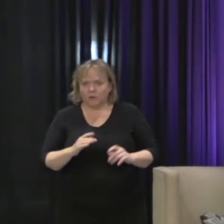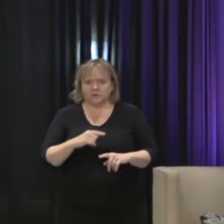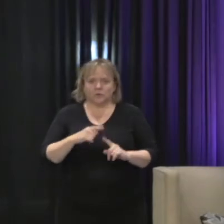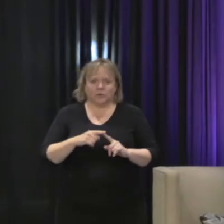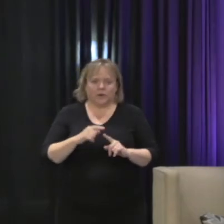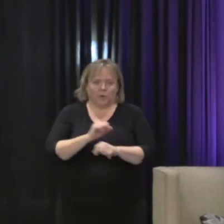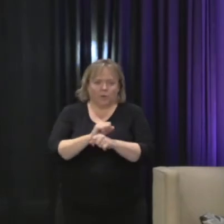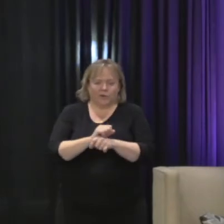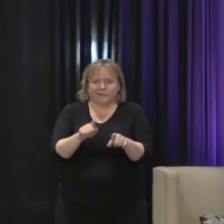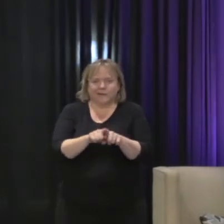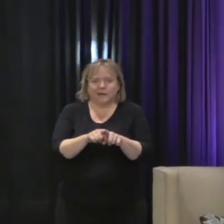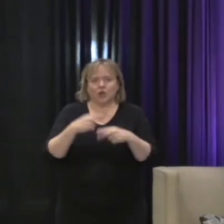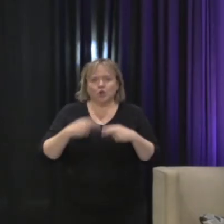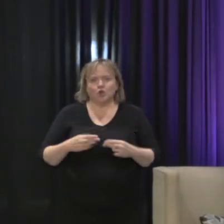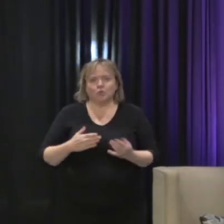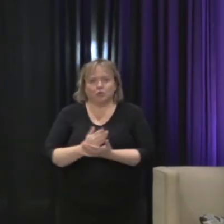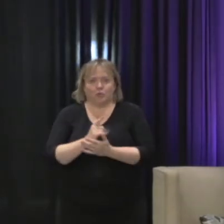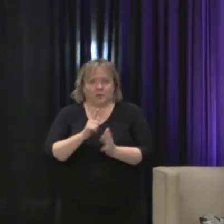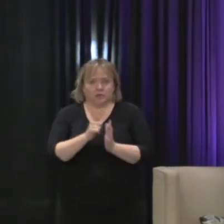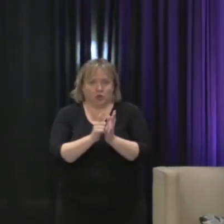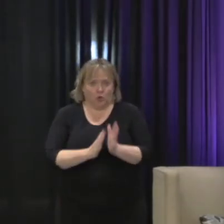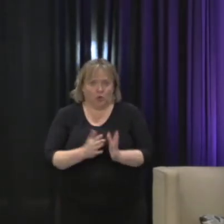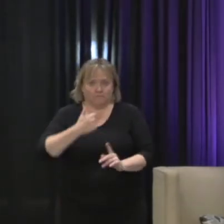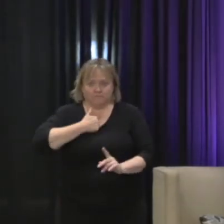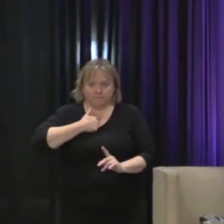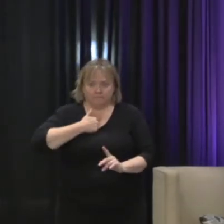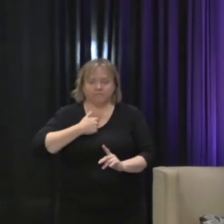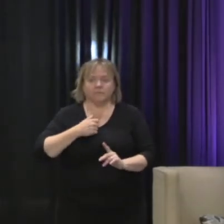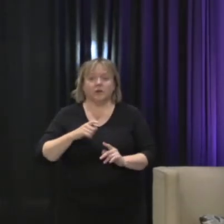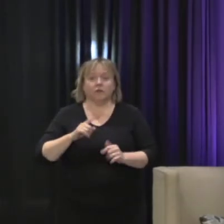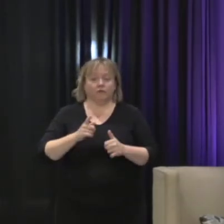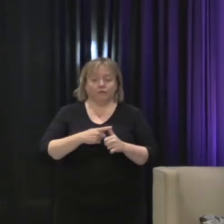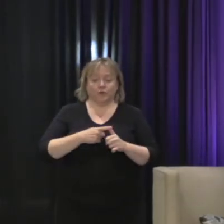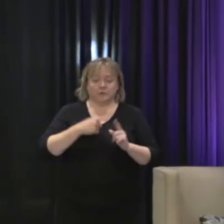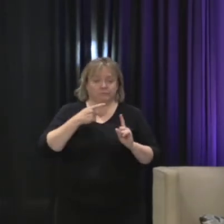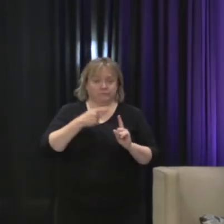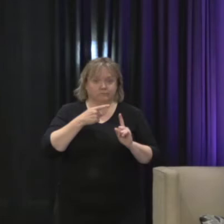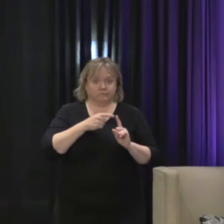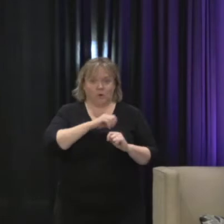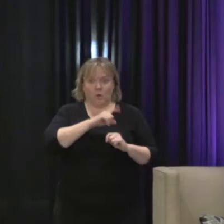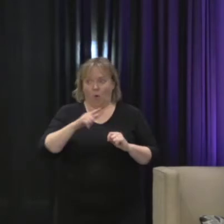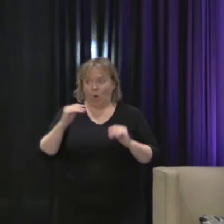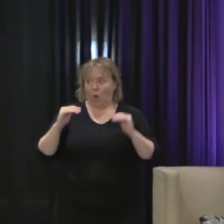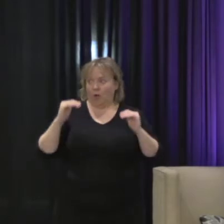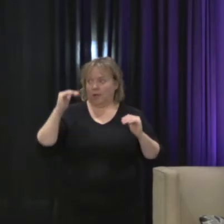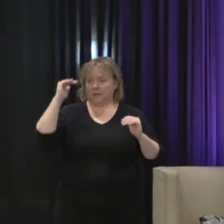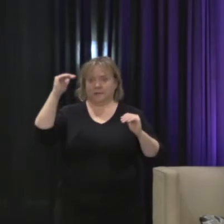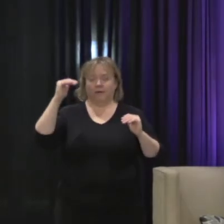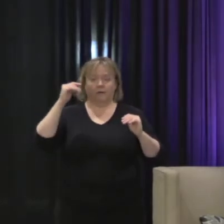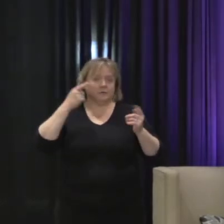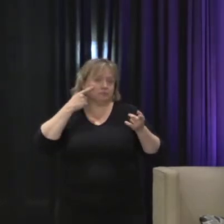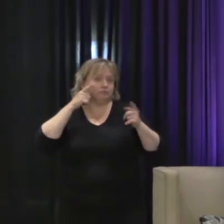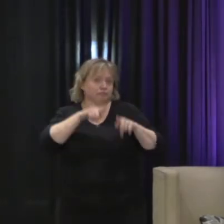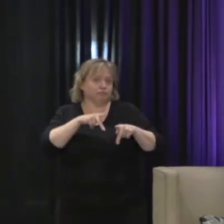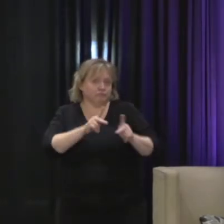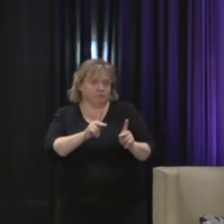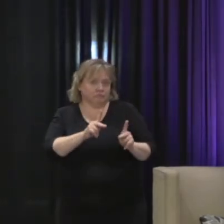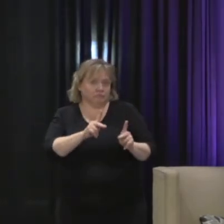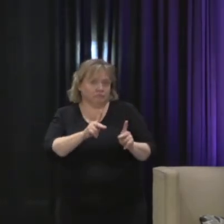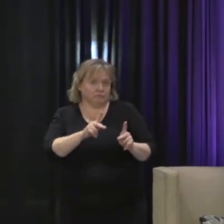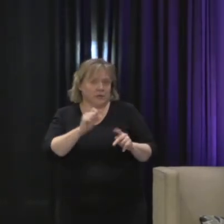lawyer. And I think that, you know, having a really well